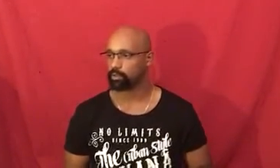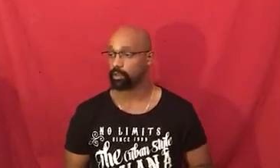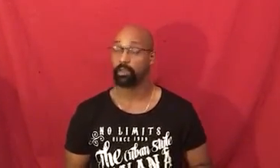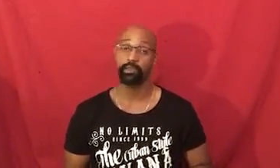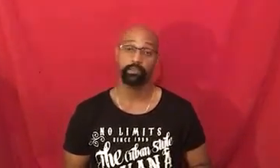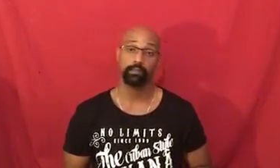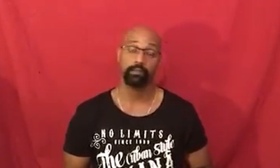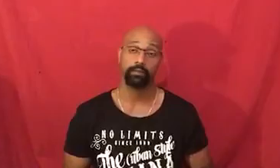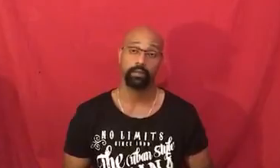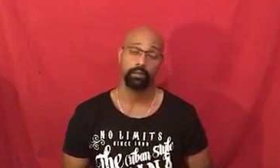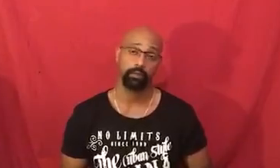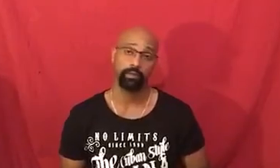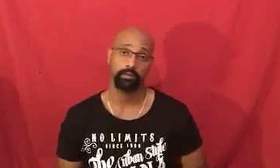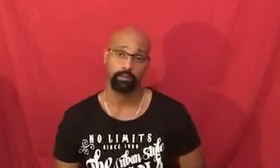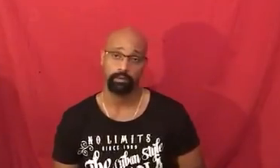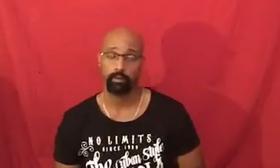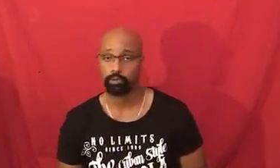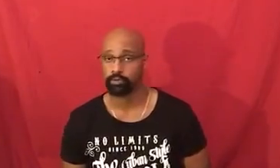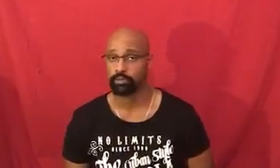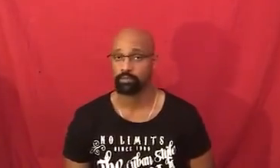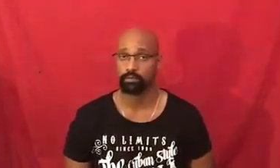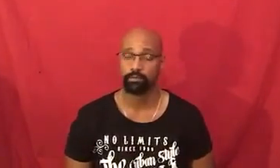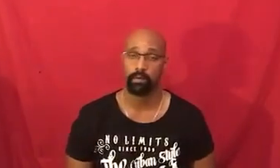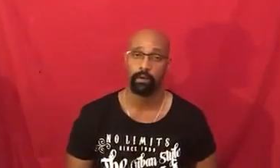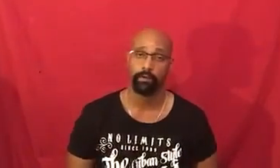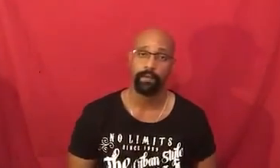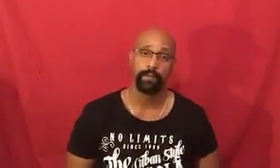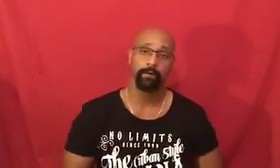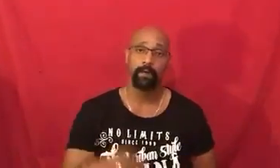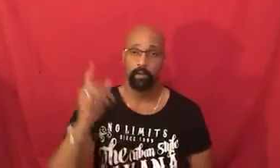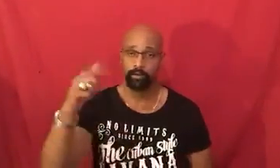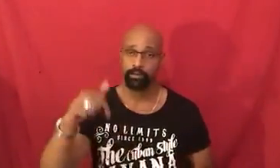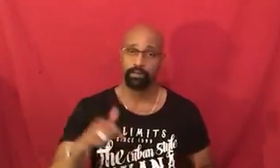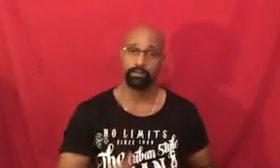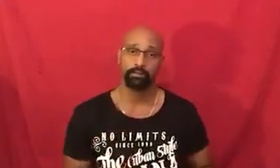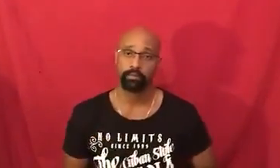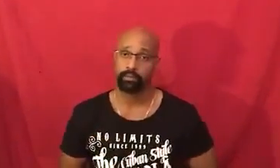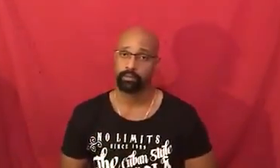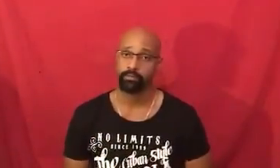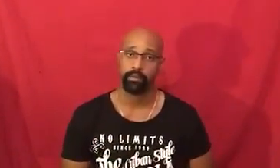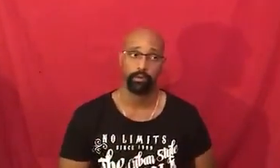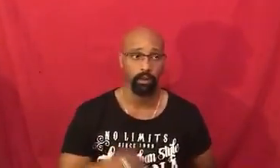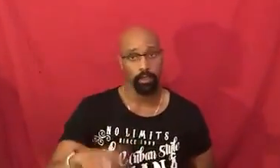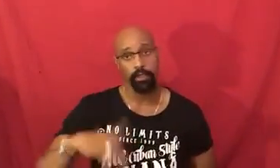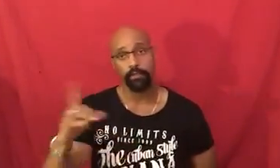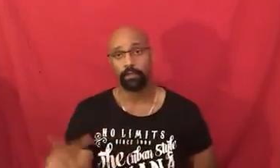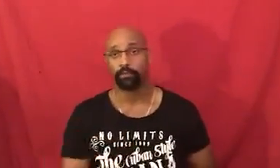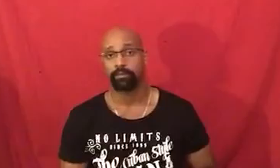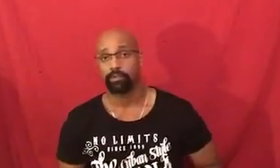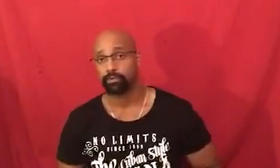and easier and it will make you more successful okay now once again click the link below this video come to